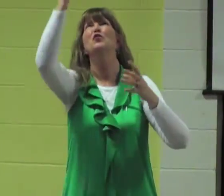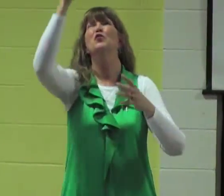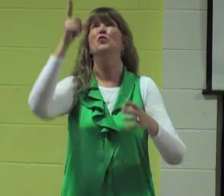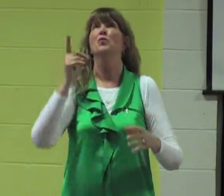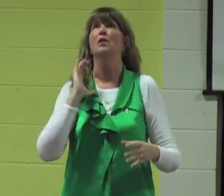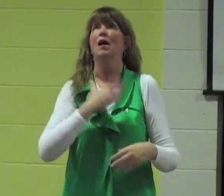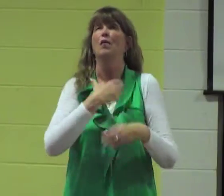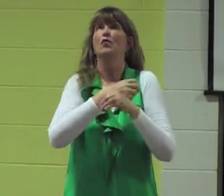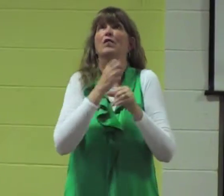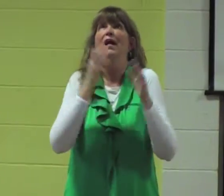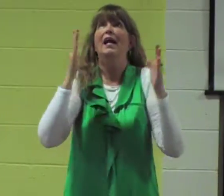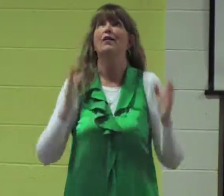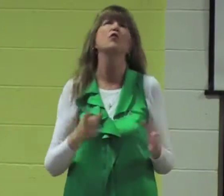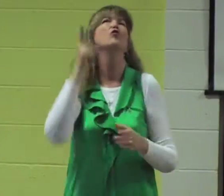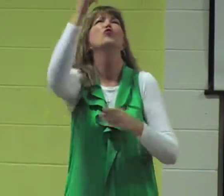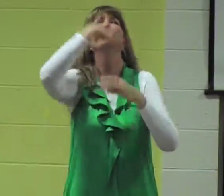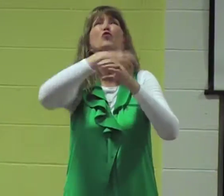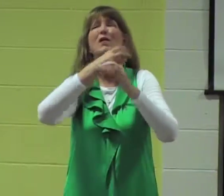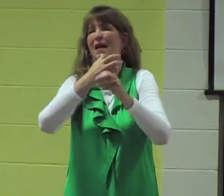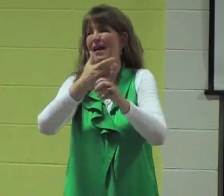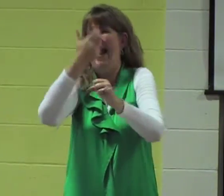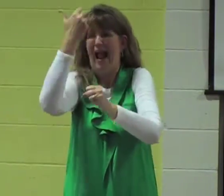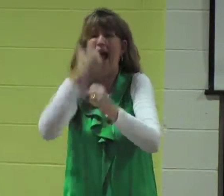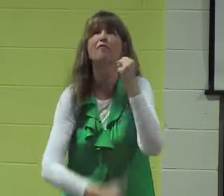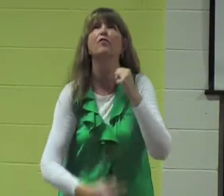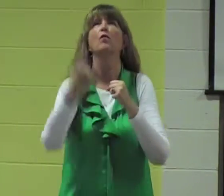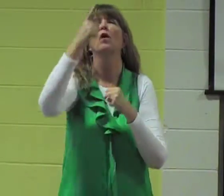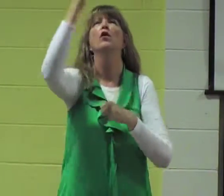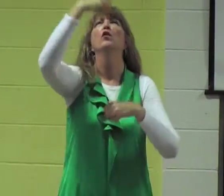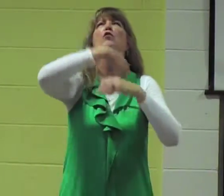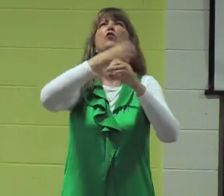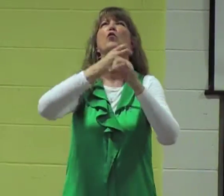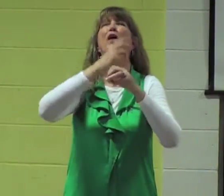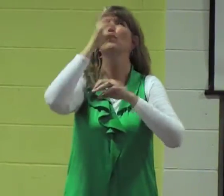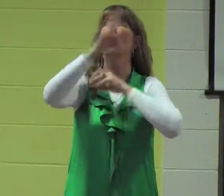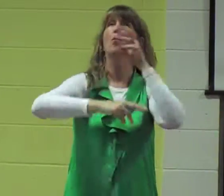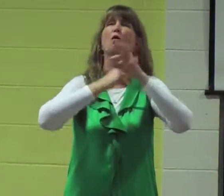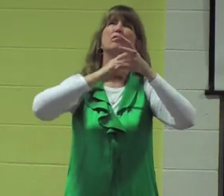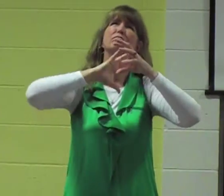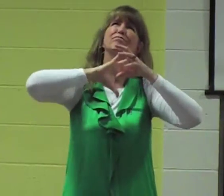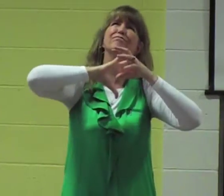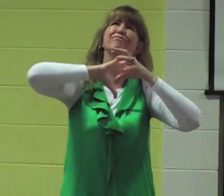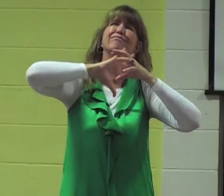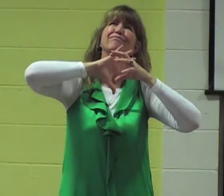Father we thank you so much that you are a behavior that you've created everything in this world